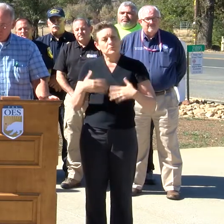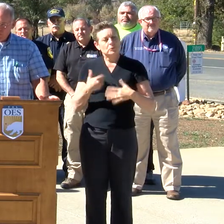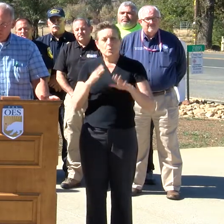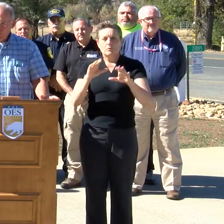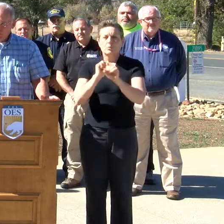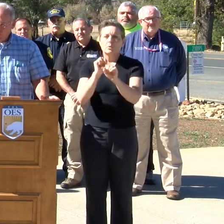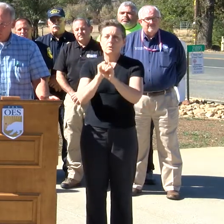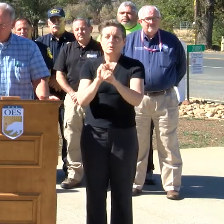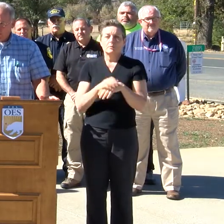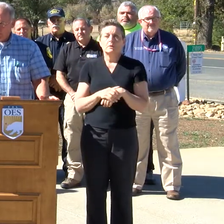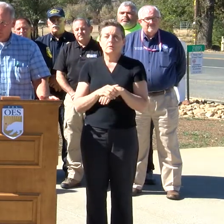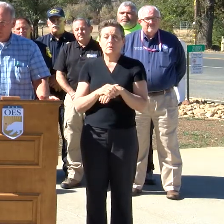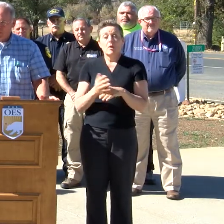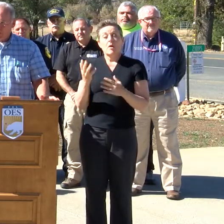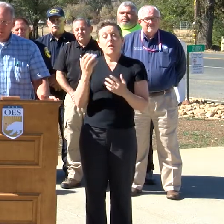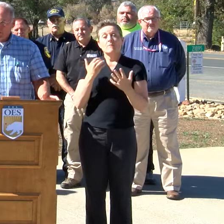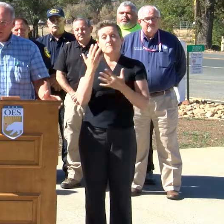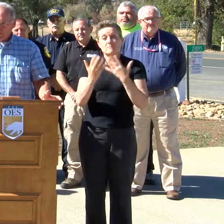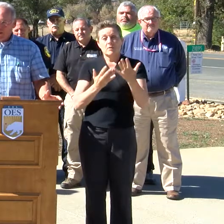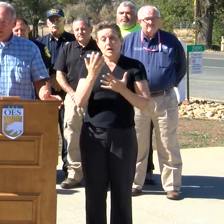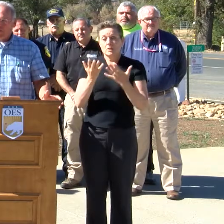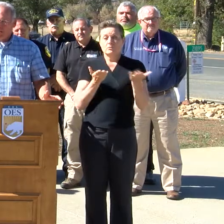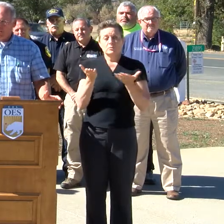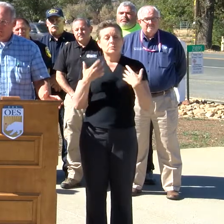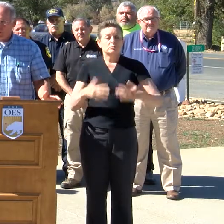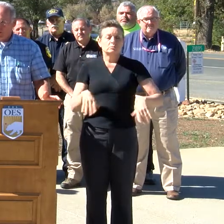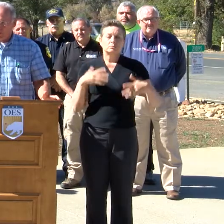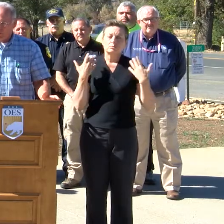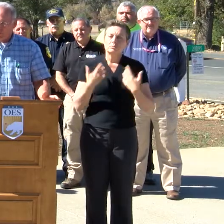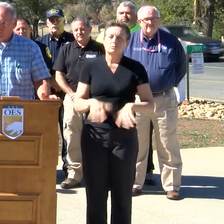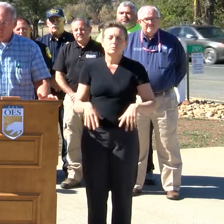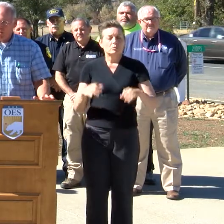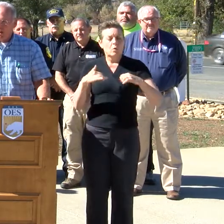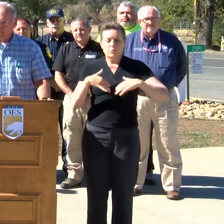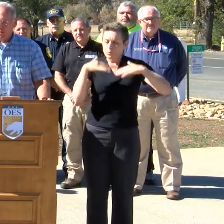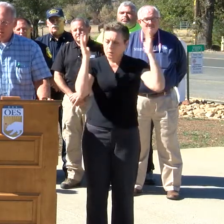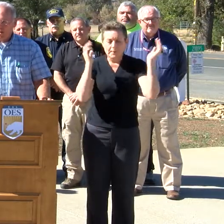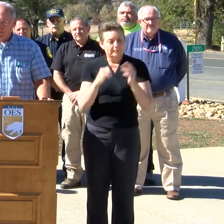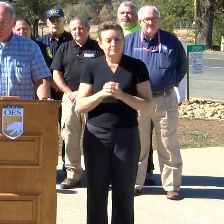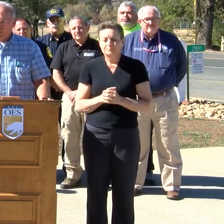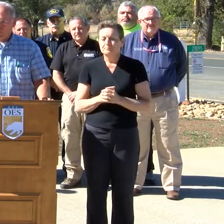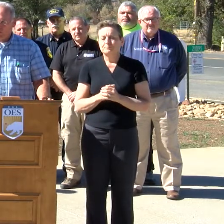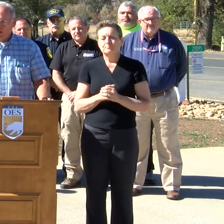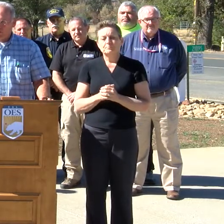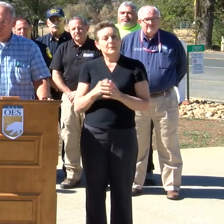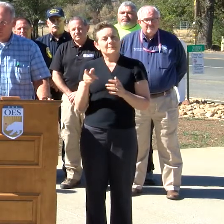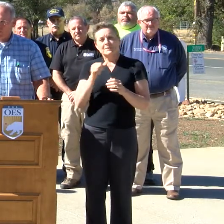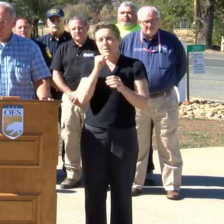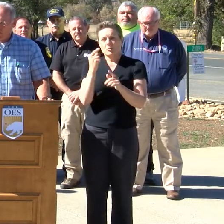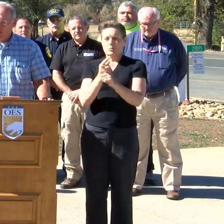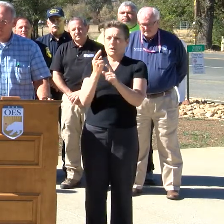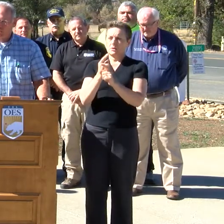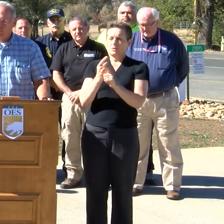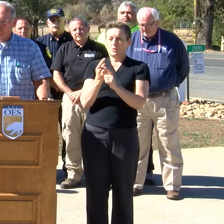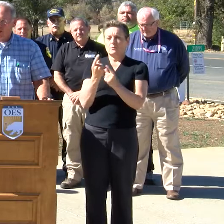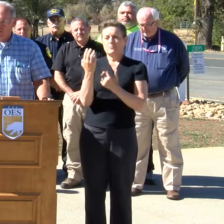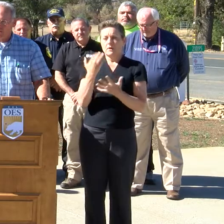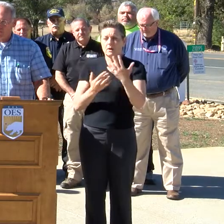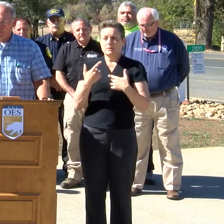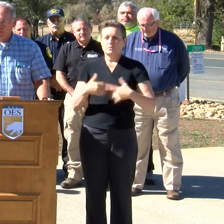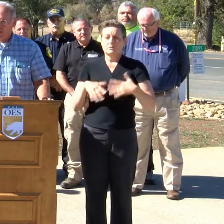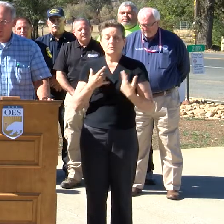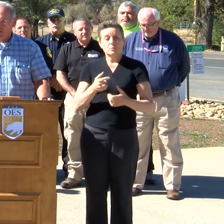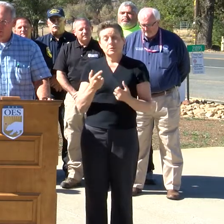were stretched beyond the ability for anybody to deal with this. This was not a normal fire. This was an absolute